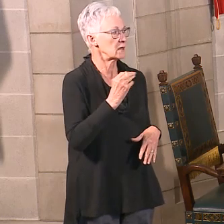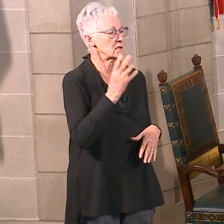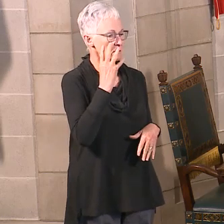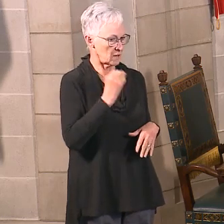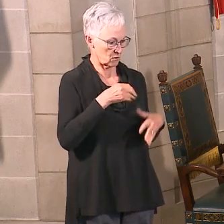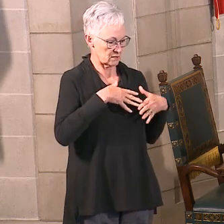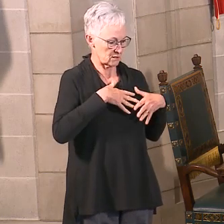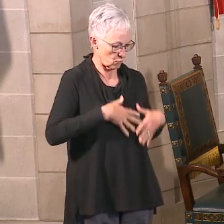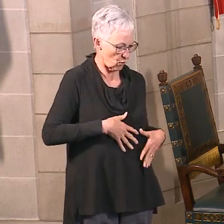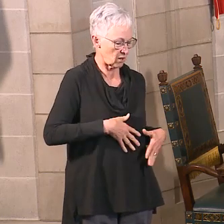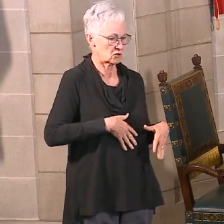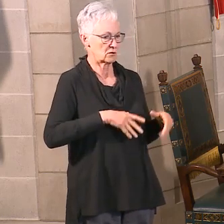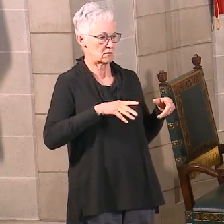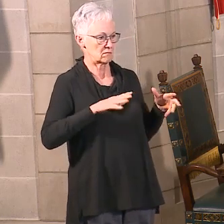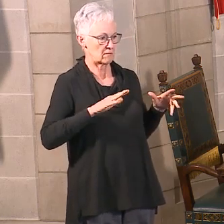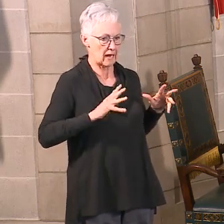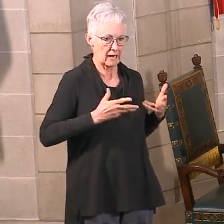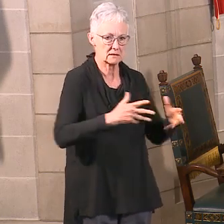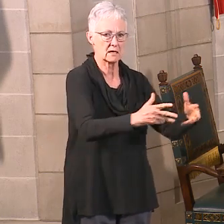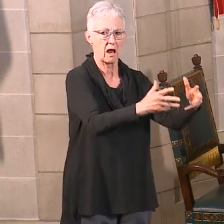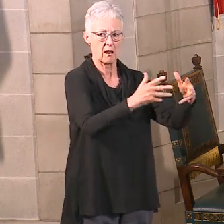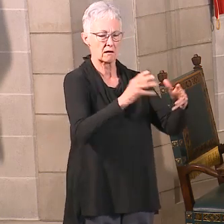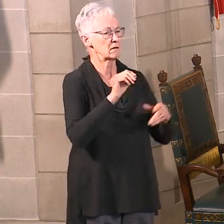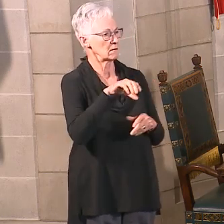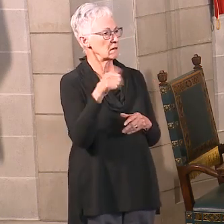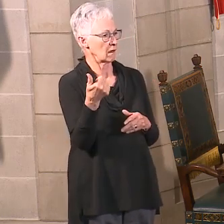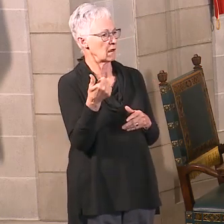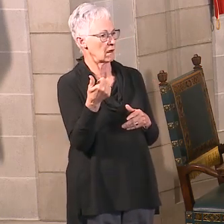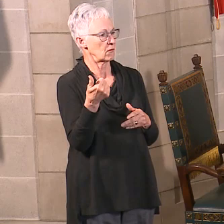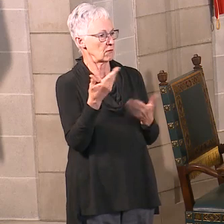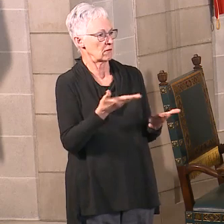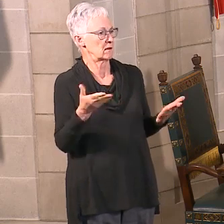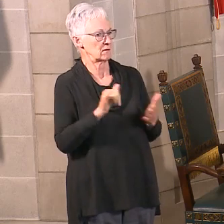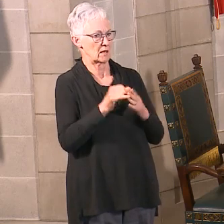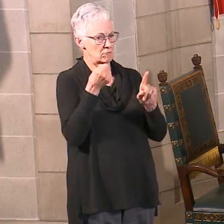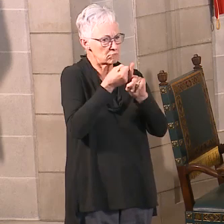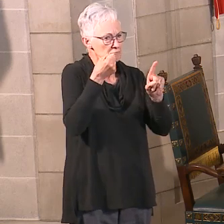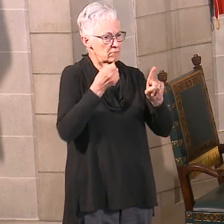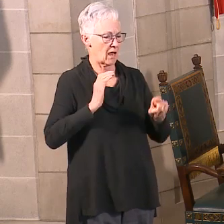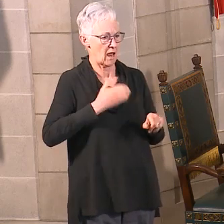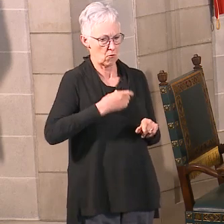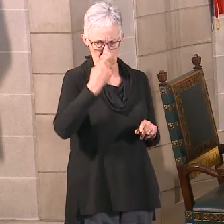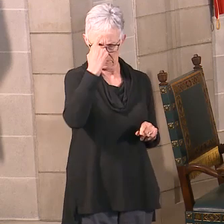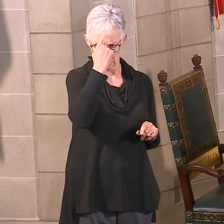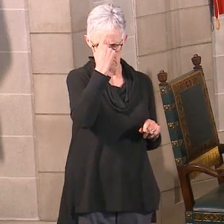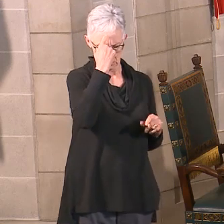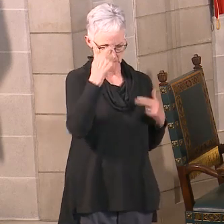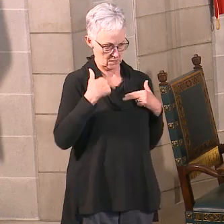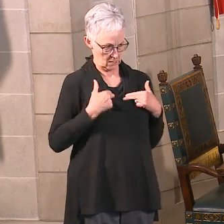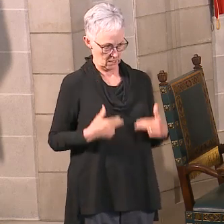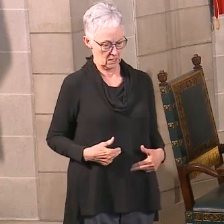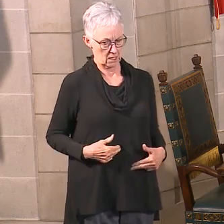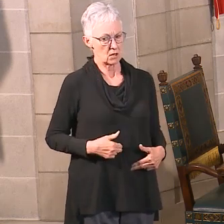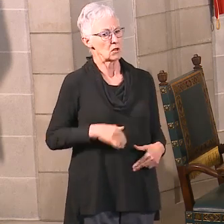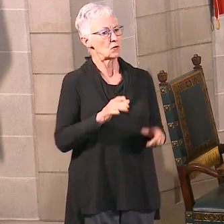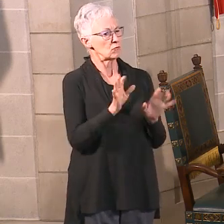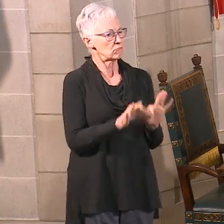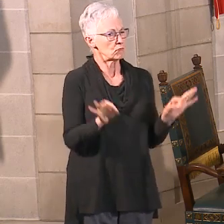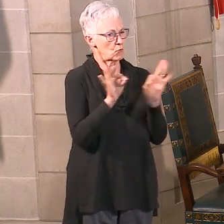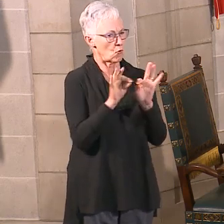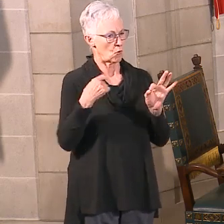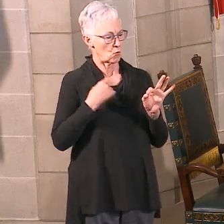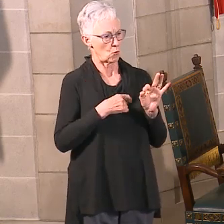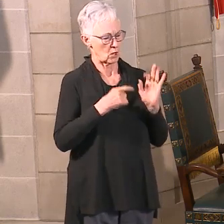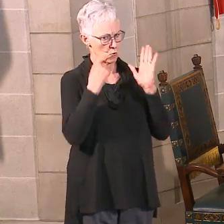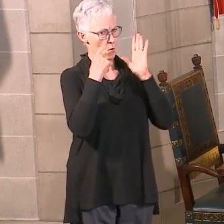challenges to our mental health. So it's really critically important that we keep an eye that know that our overall